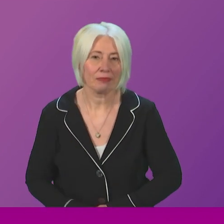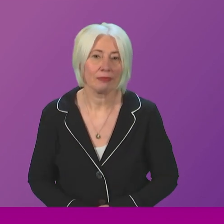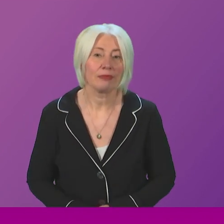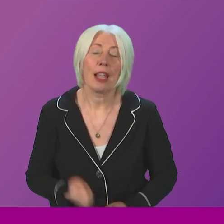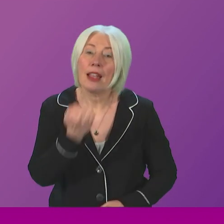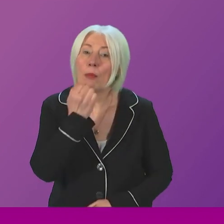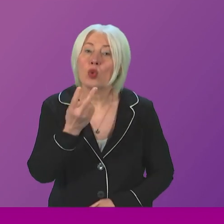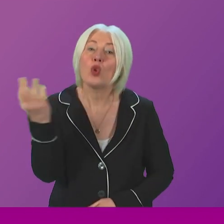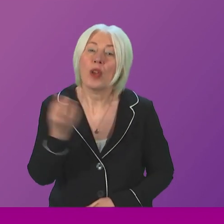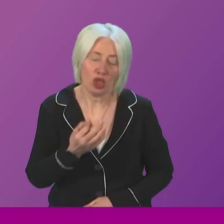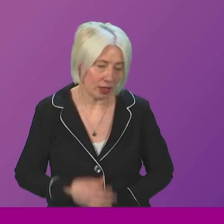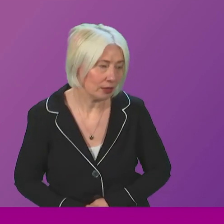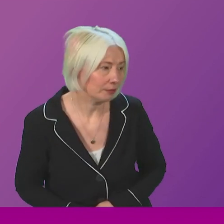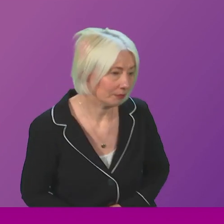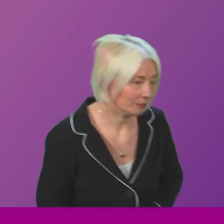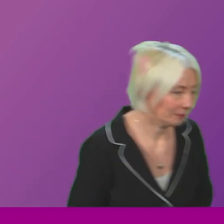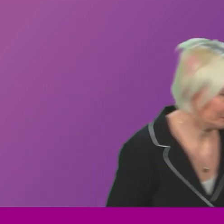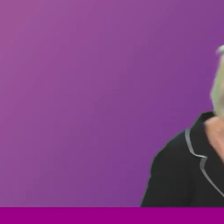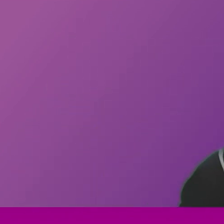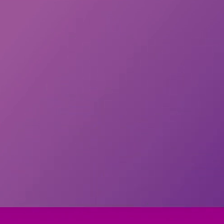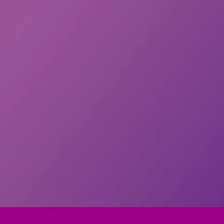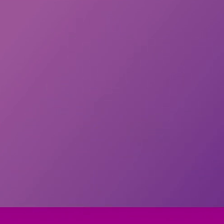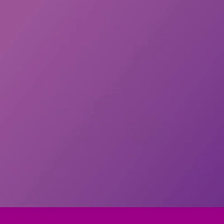Question number two, Anna Sarwar.